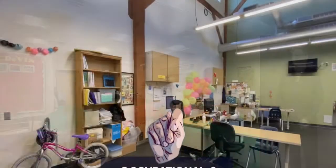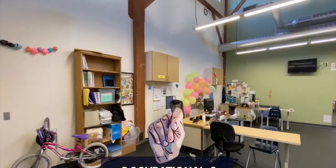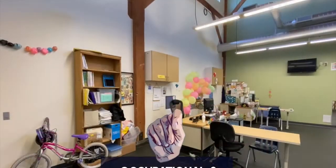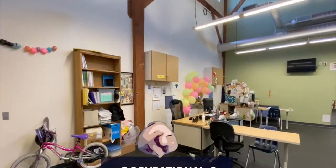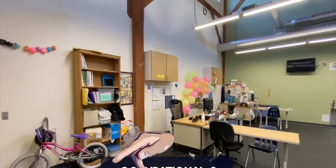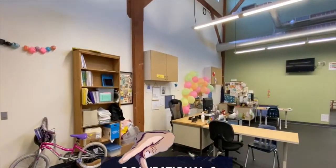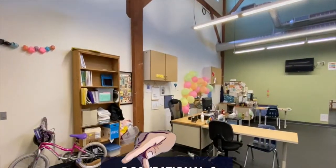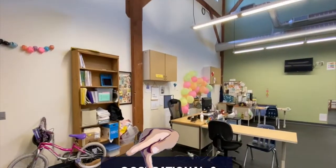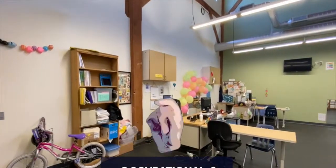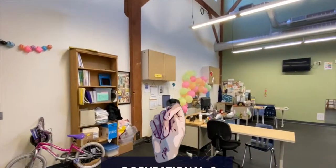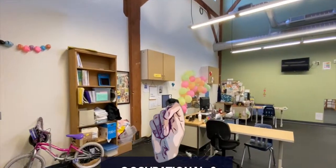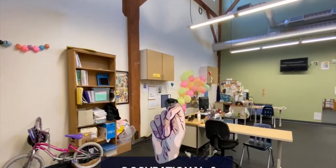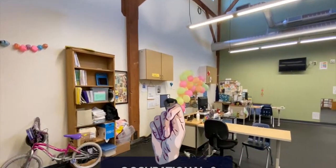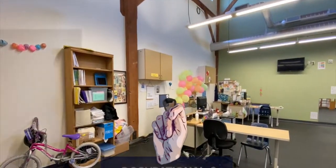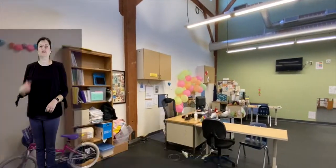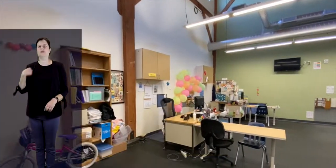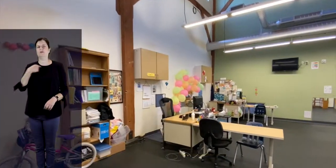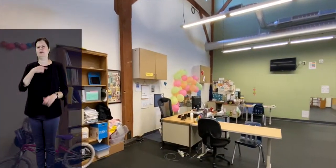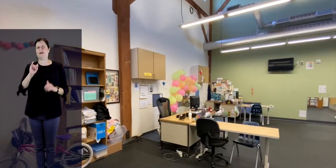program.